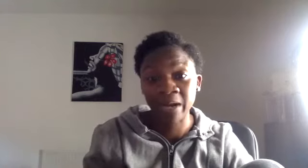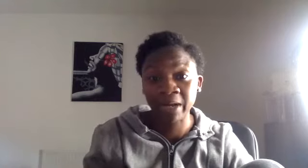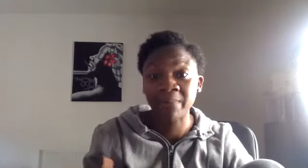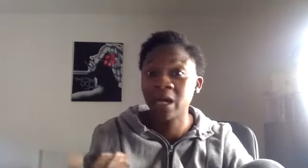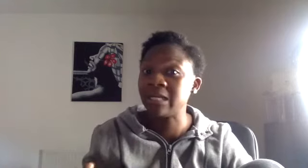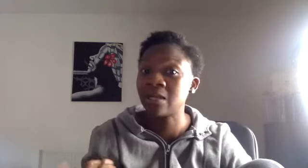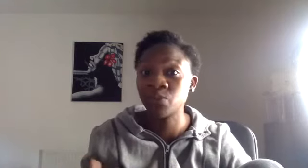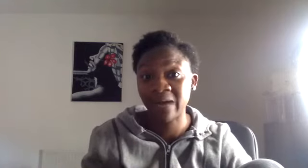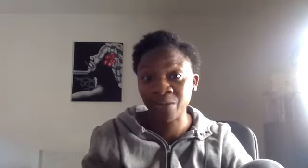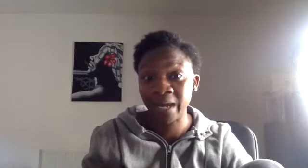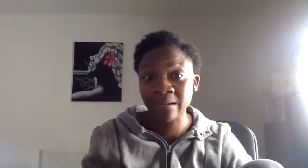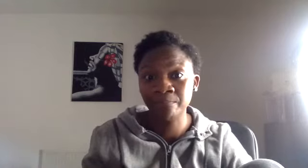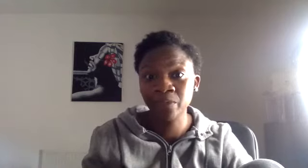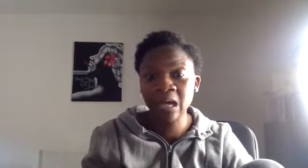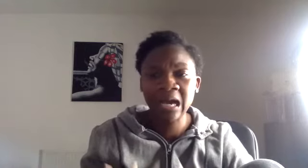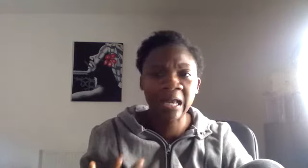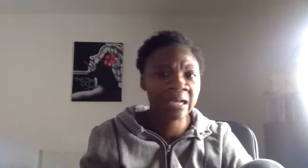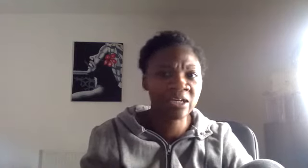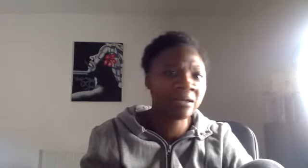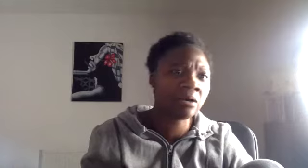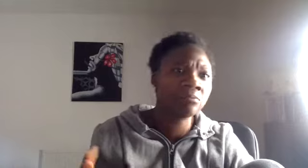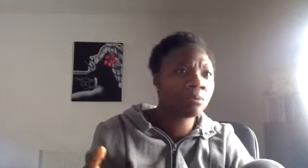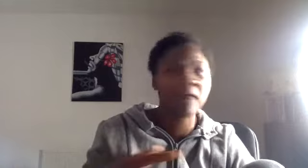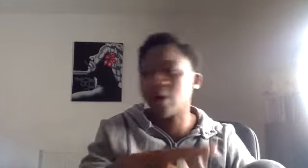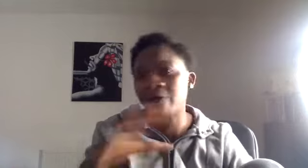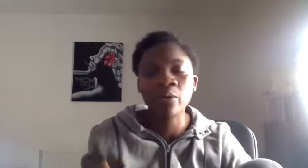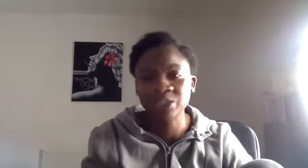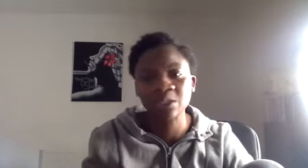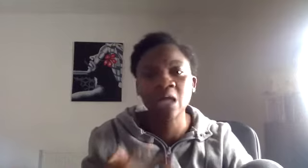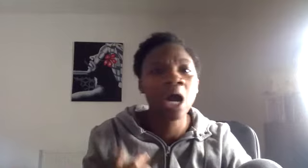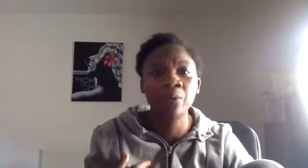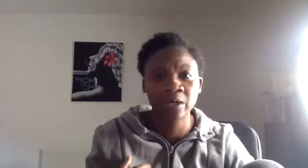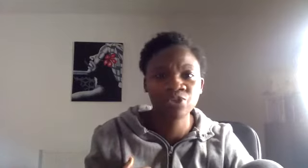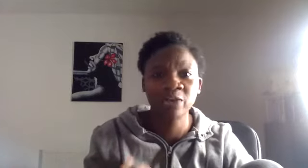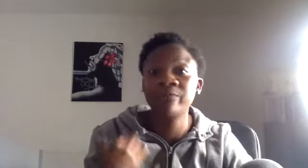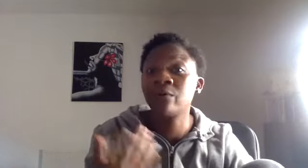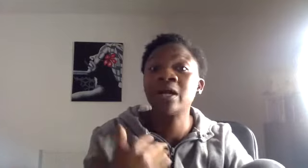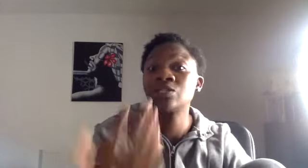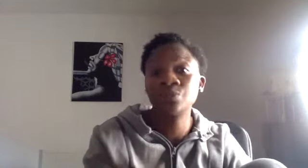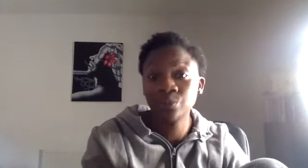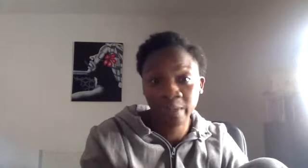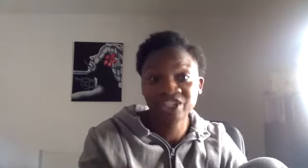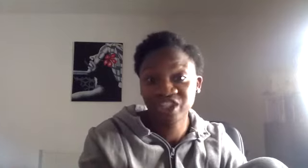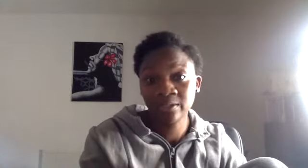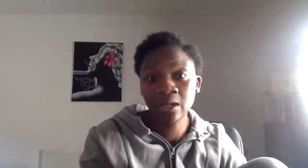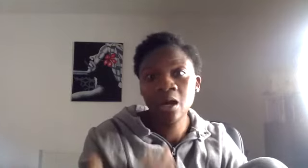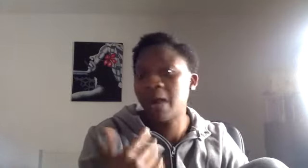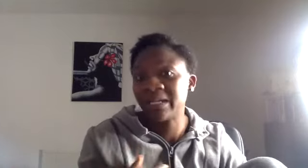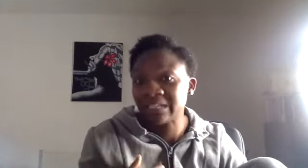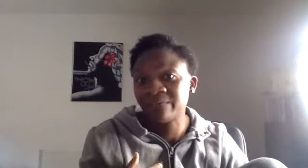it. Maybe I need time to evaluate. And actually, I've got other questions that I want answering. before I answer your question, I might need to find